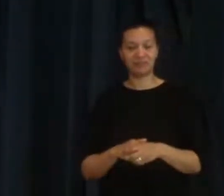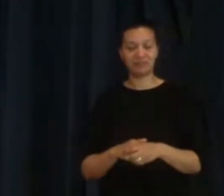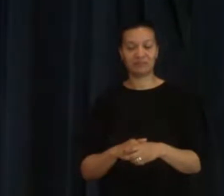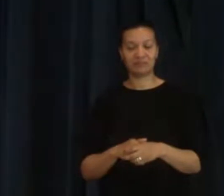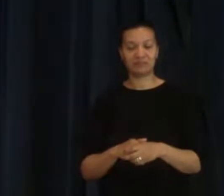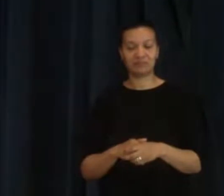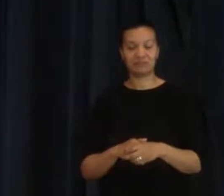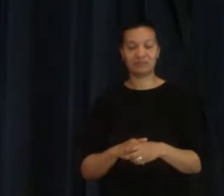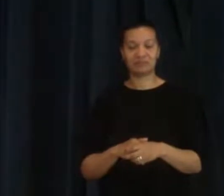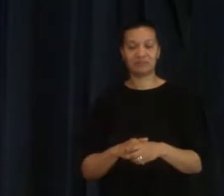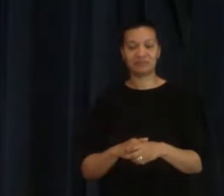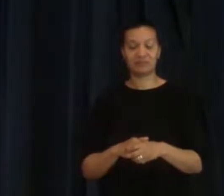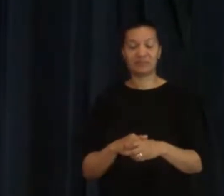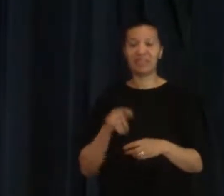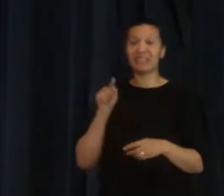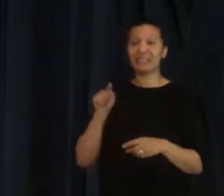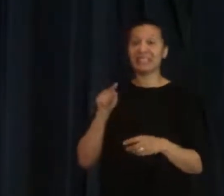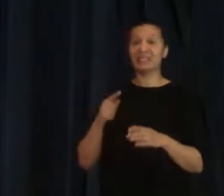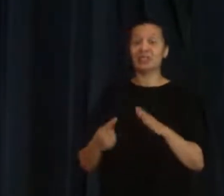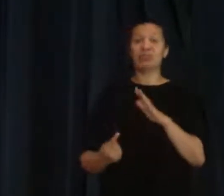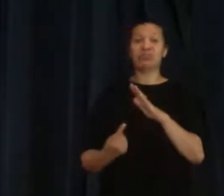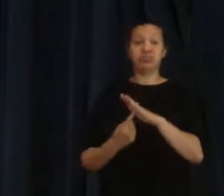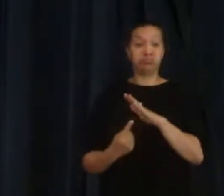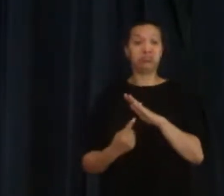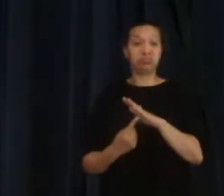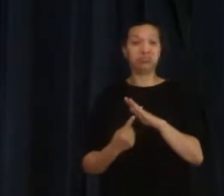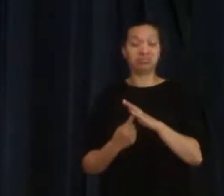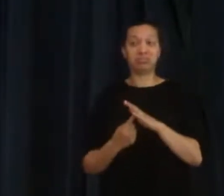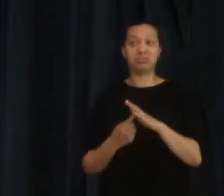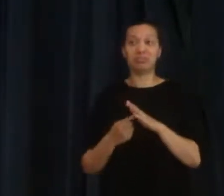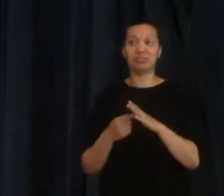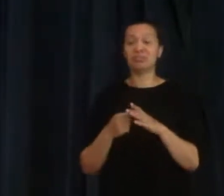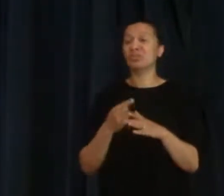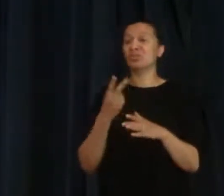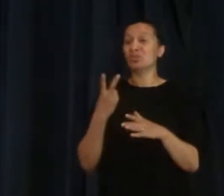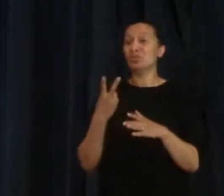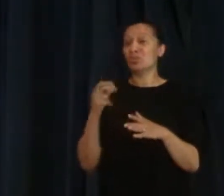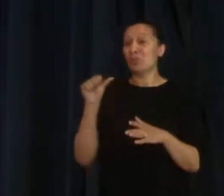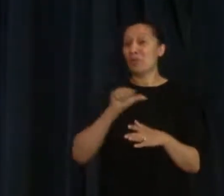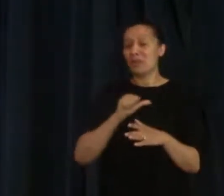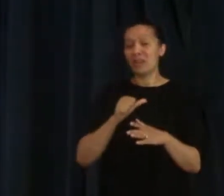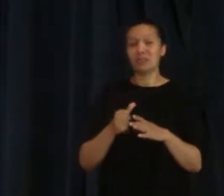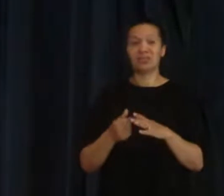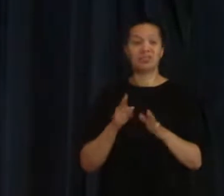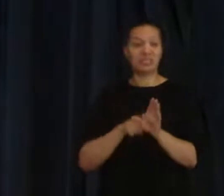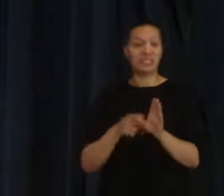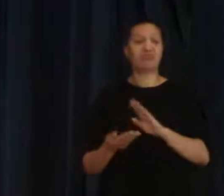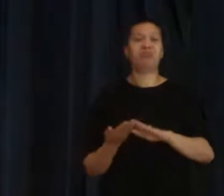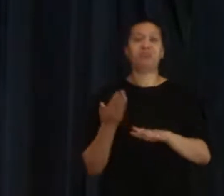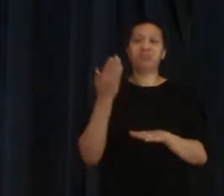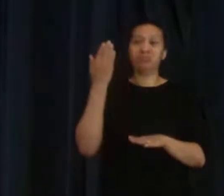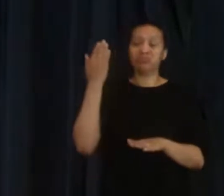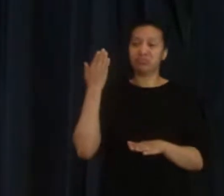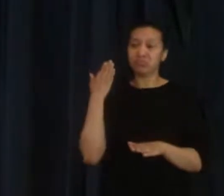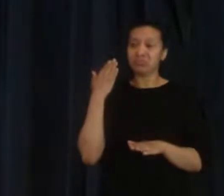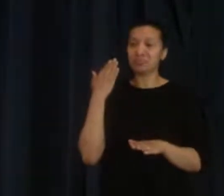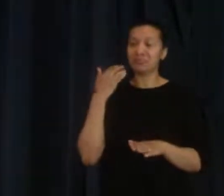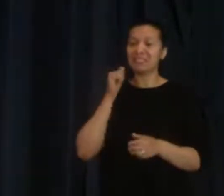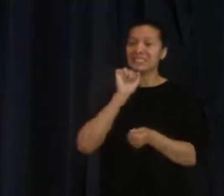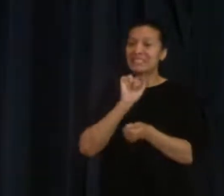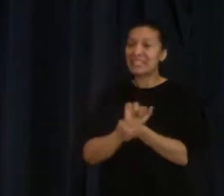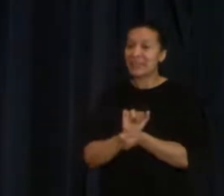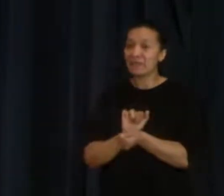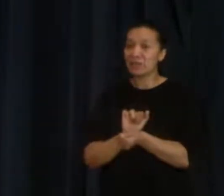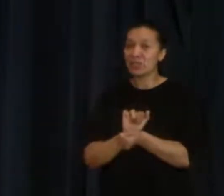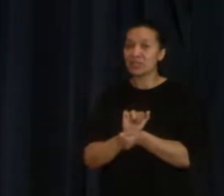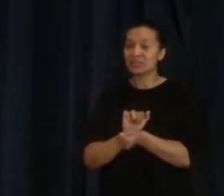,000 years ago, because this, unfortunately, was a time of slavery. And people would have been marked, would